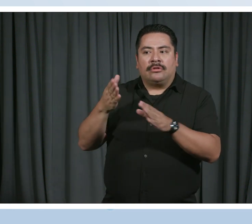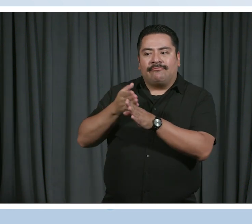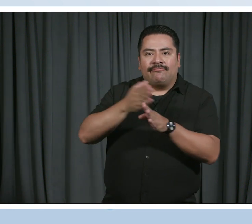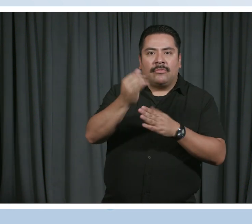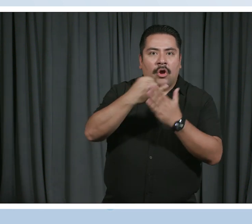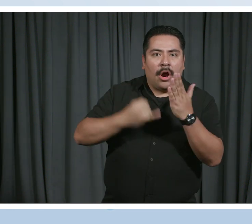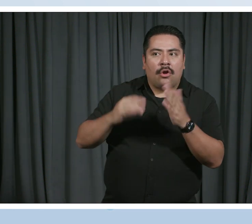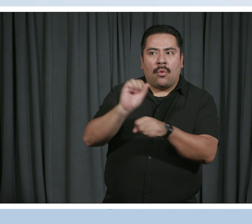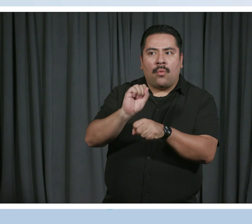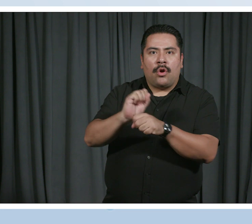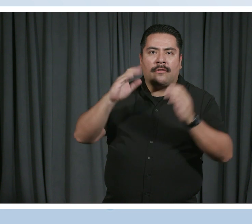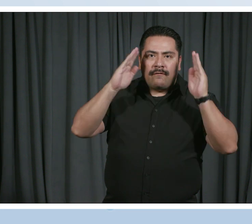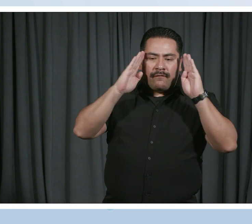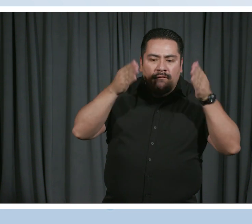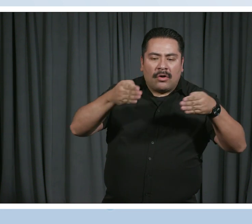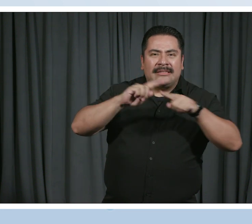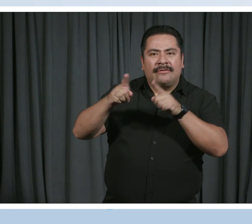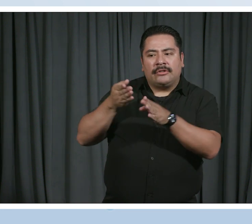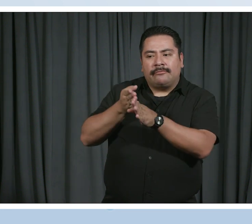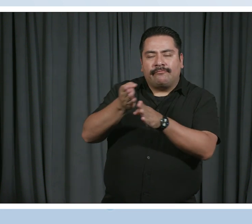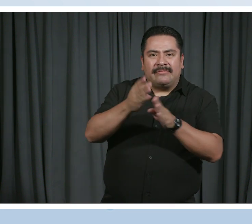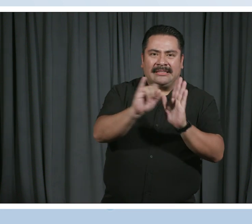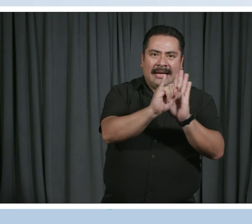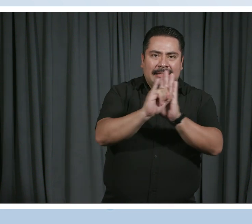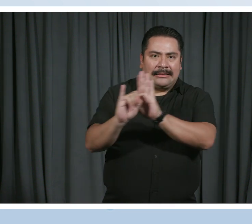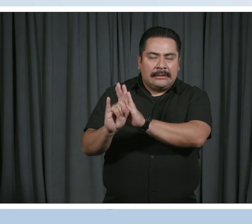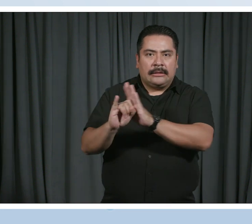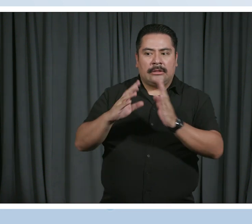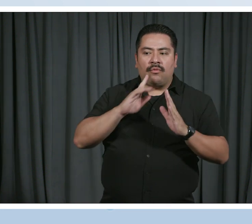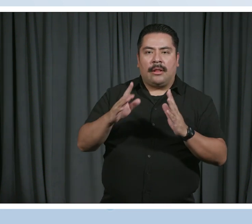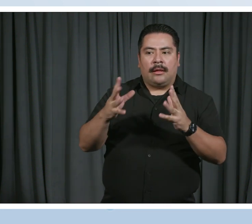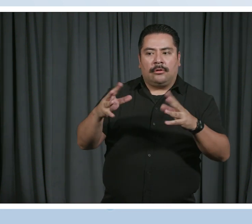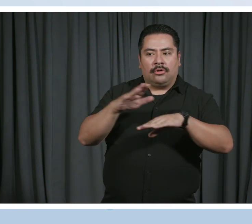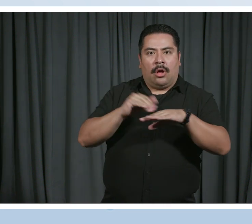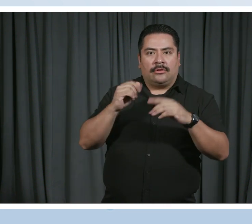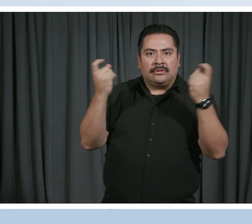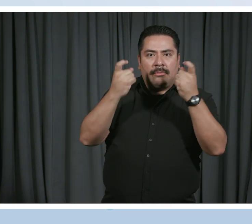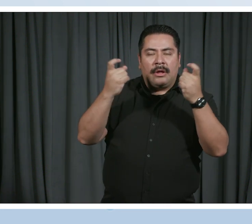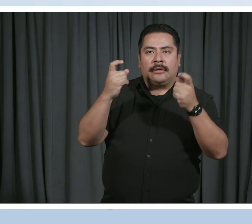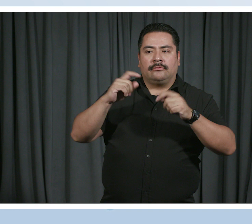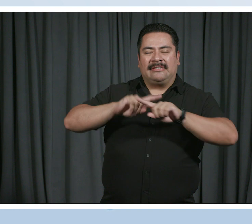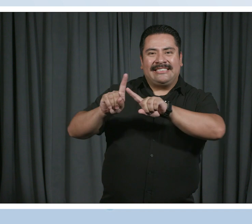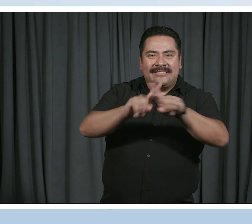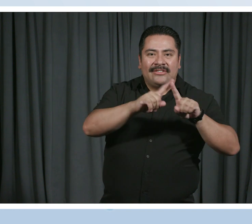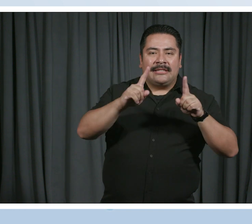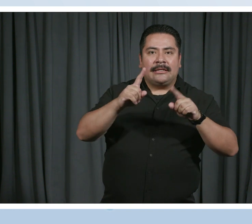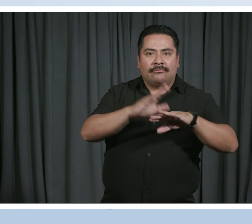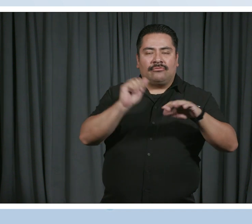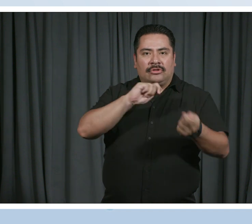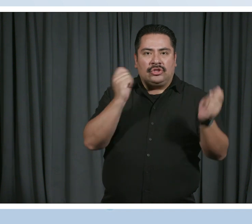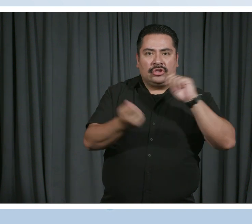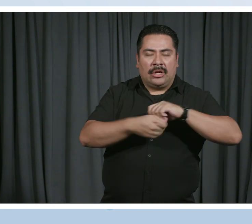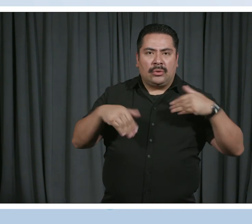artwork focuses on a variety of intersections which encompass a call to celebrate differences and enact change. Vivid and powerful